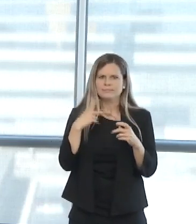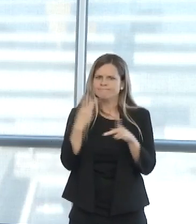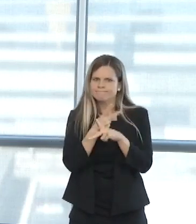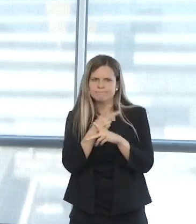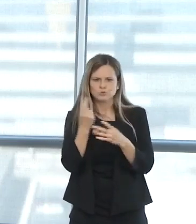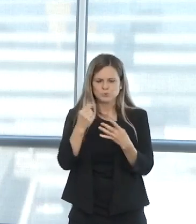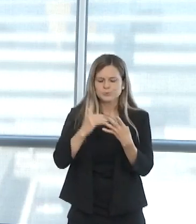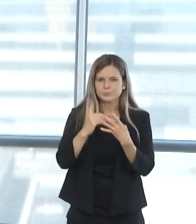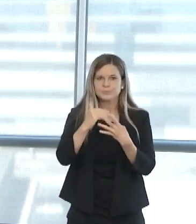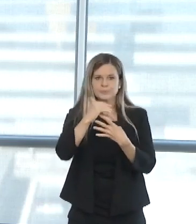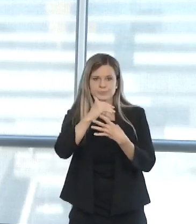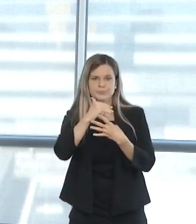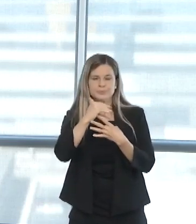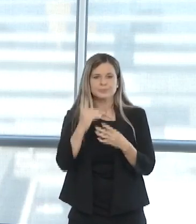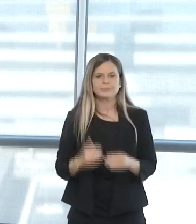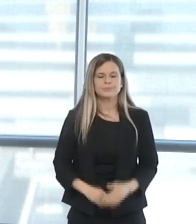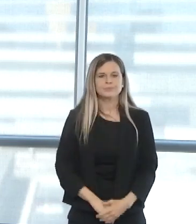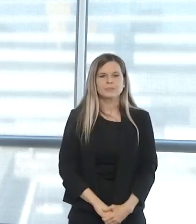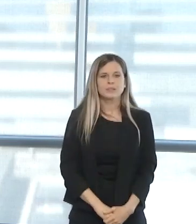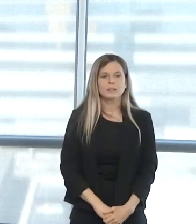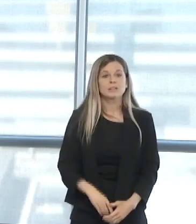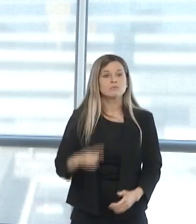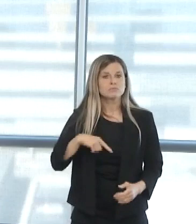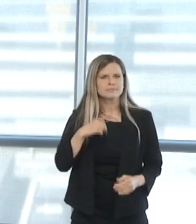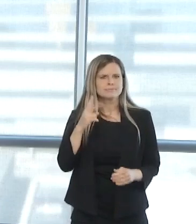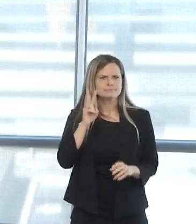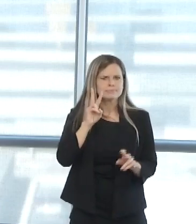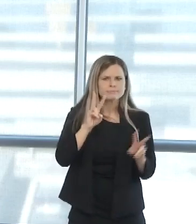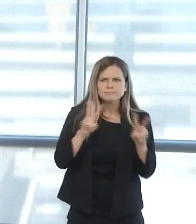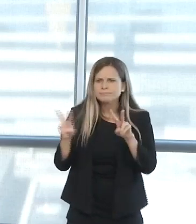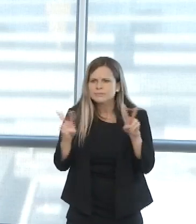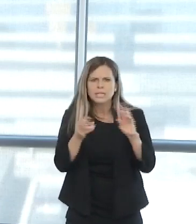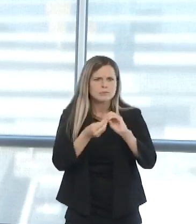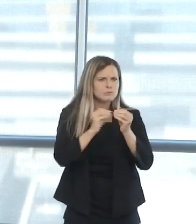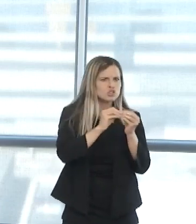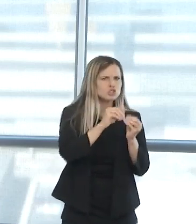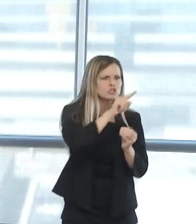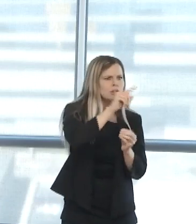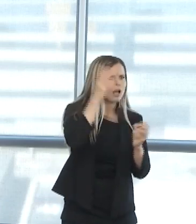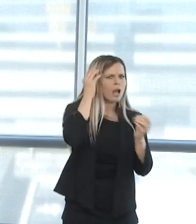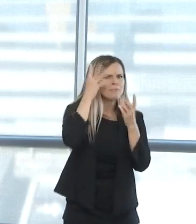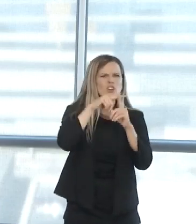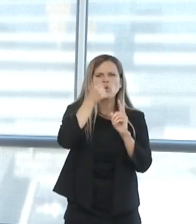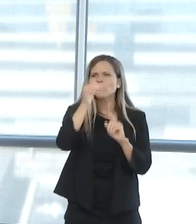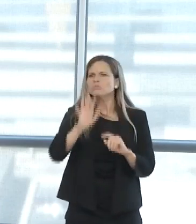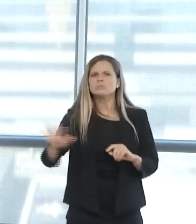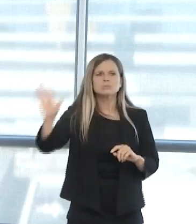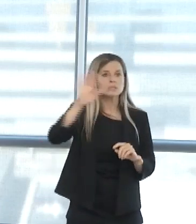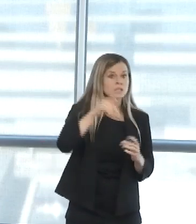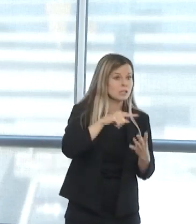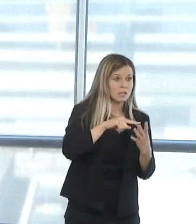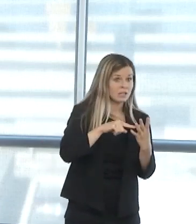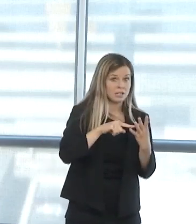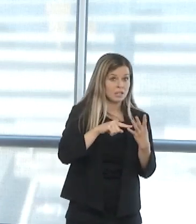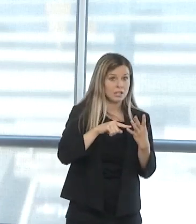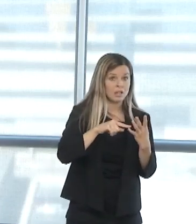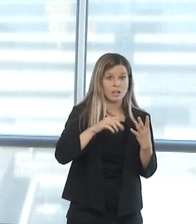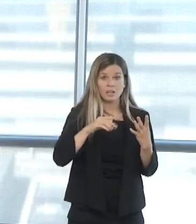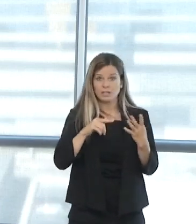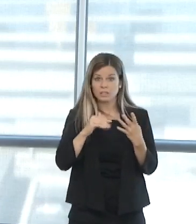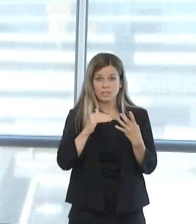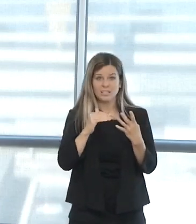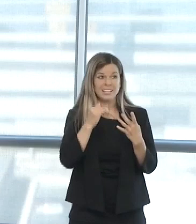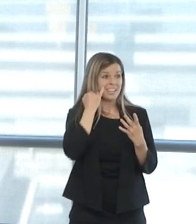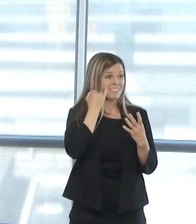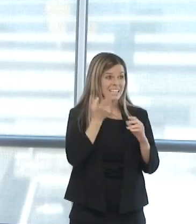numbers and projections to activate from phase one to two, two to three, and so forth. We'll continue to work with state partners.